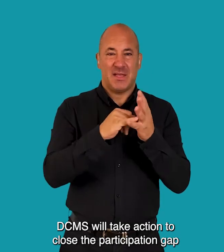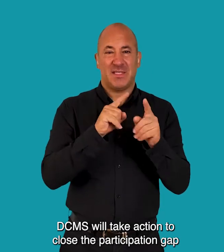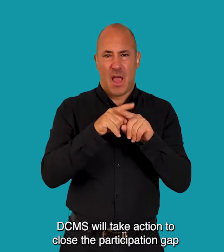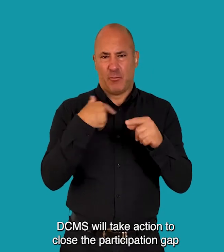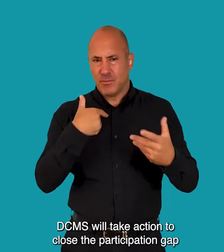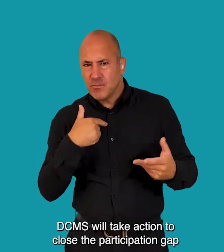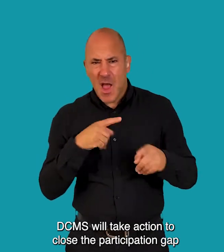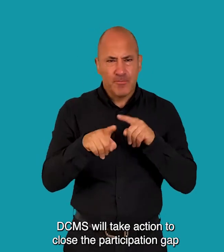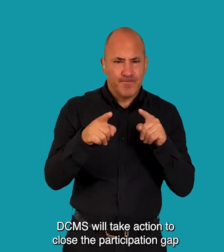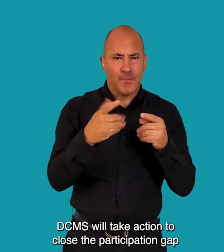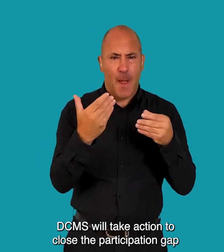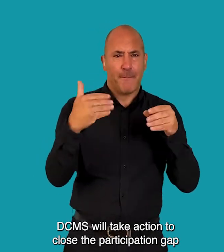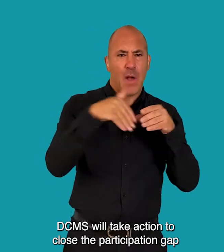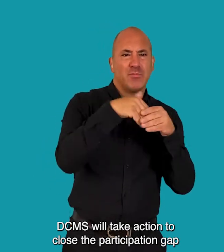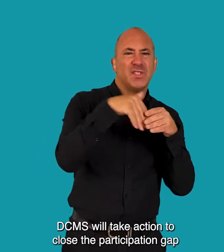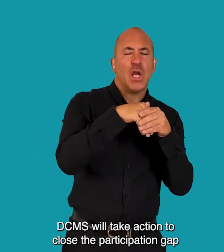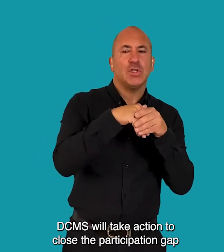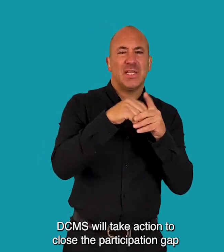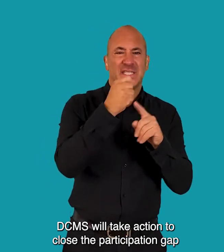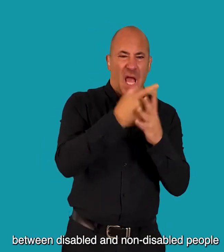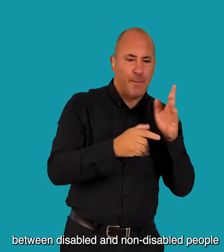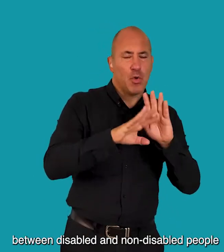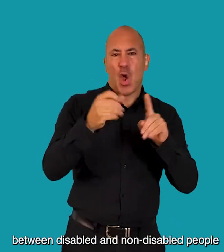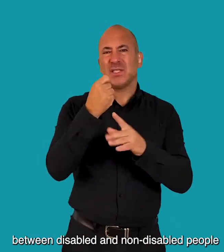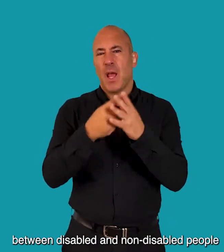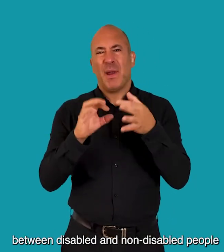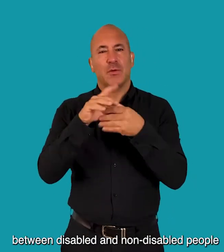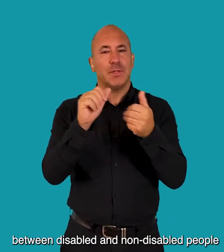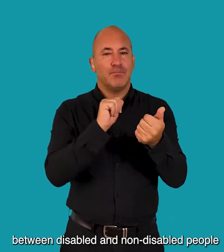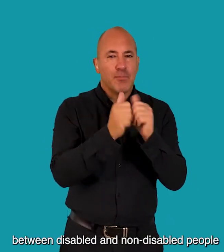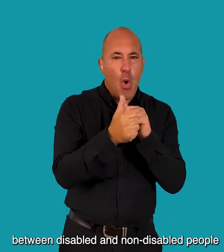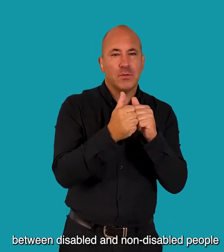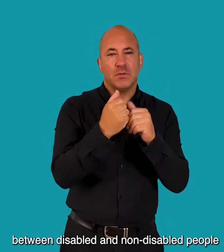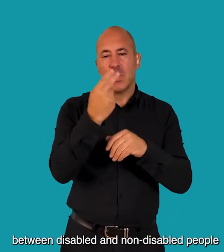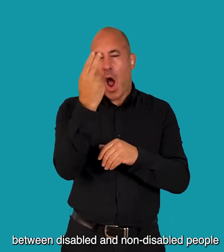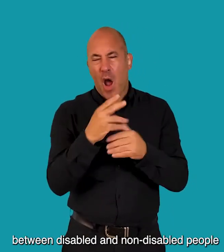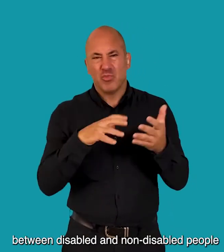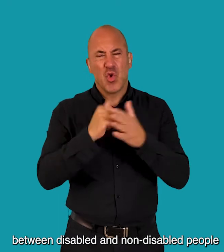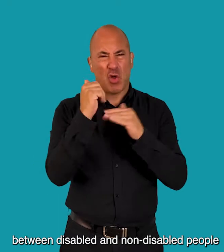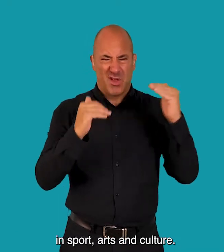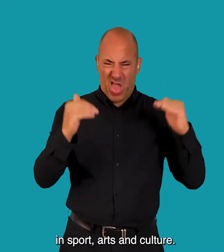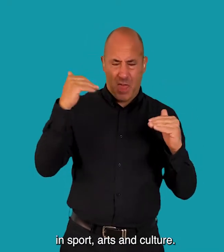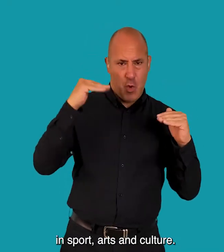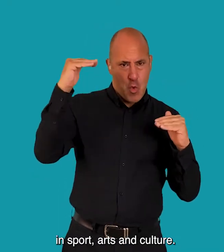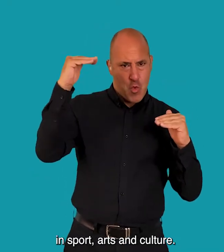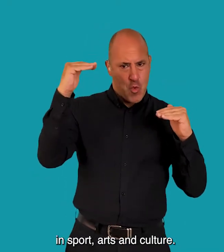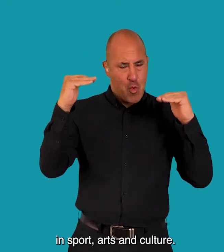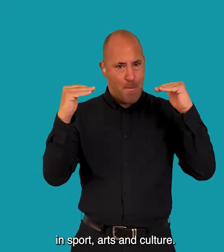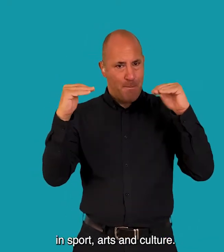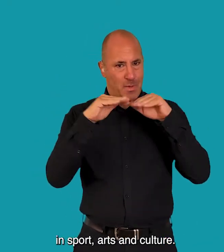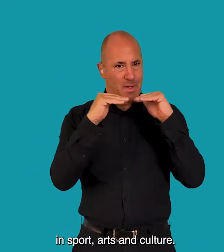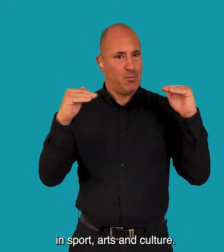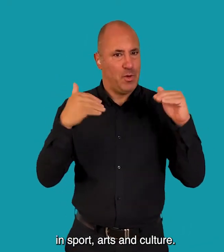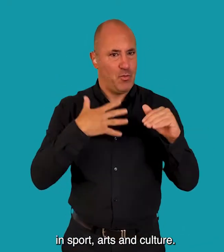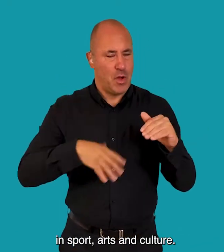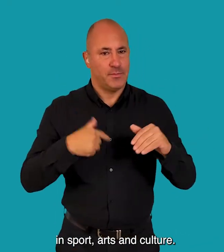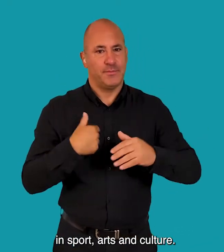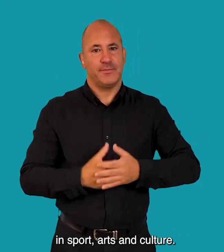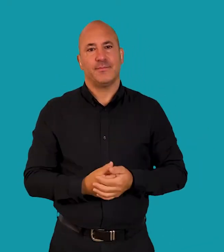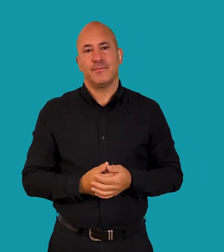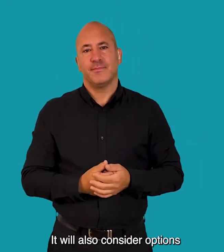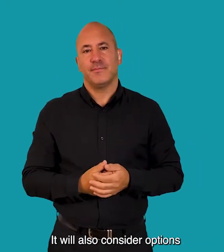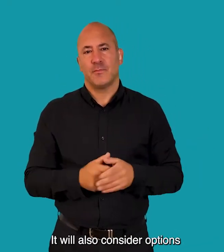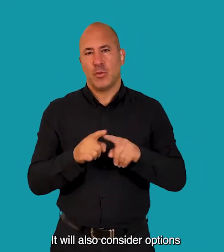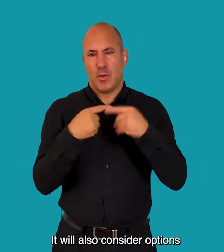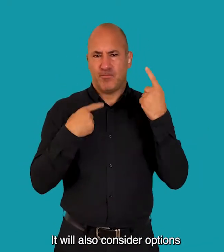will take action to close the participation gap between disabled and non-disabled people in sport, arts and culture